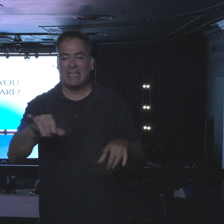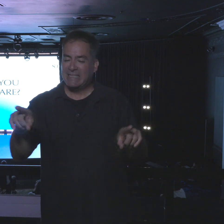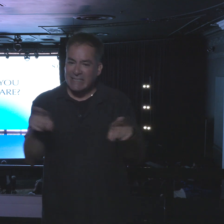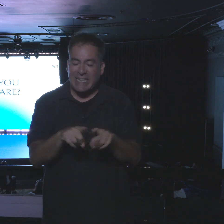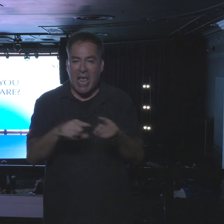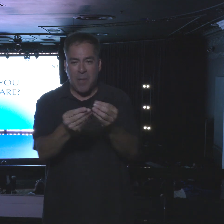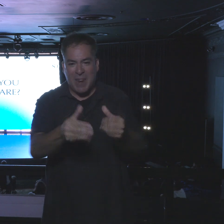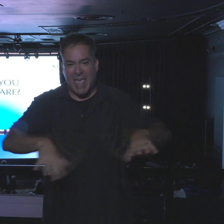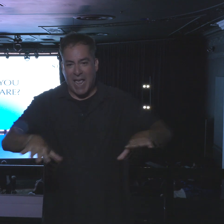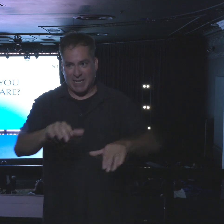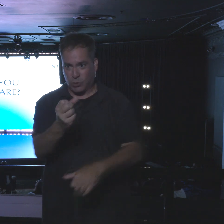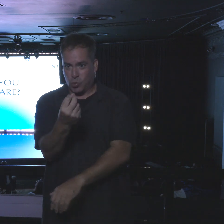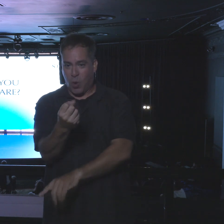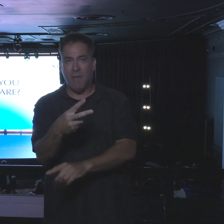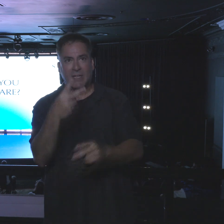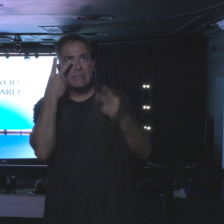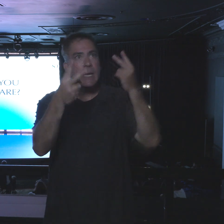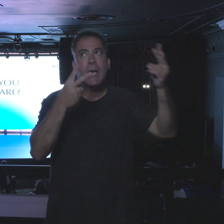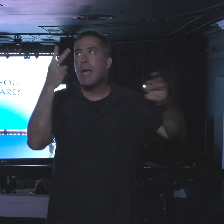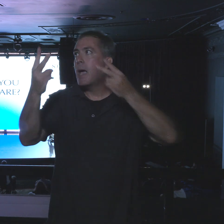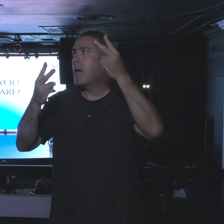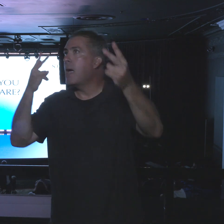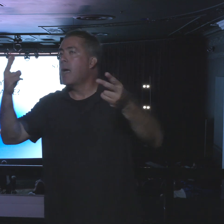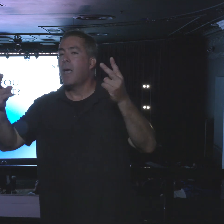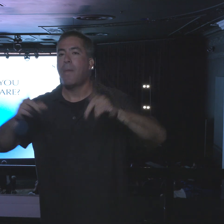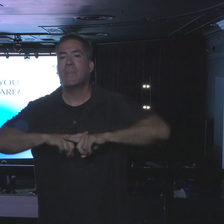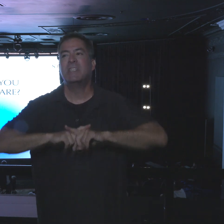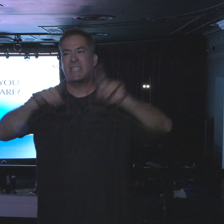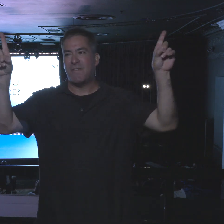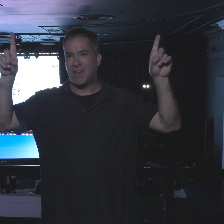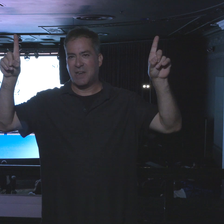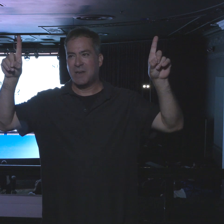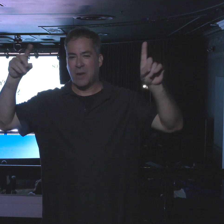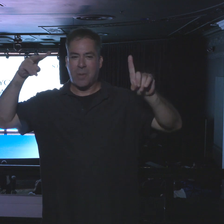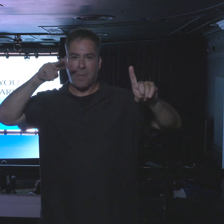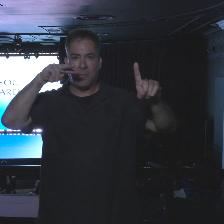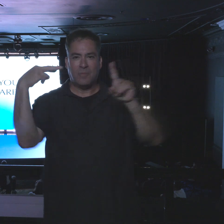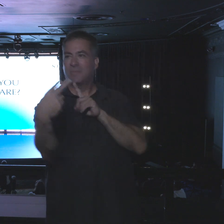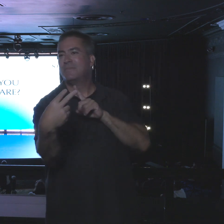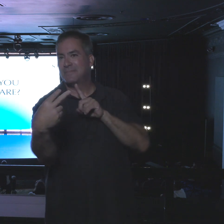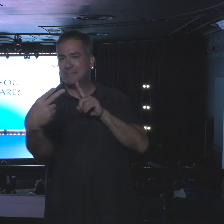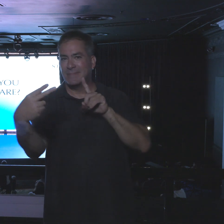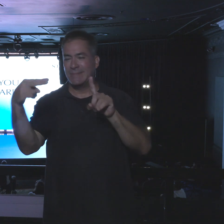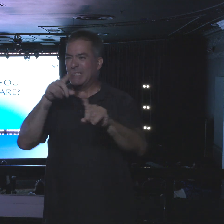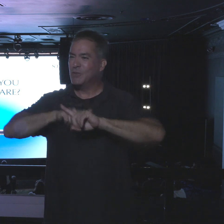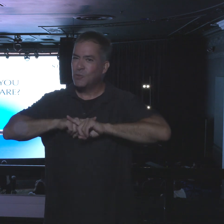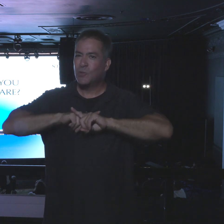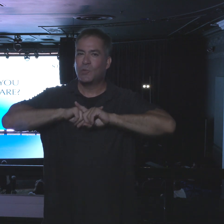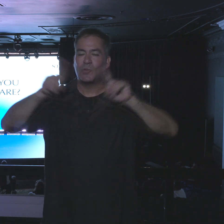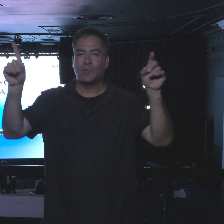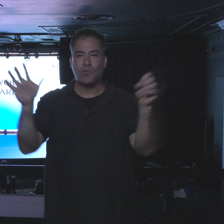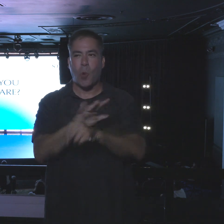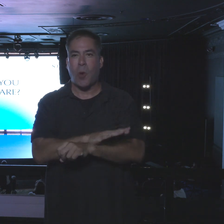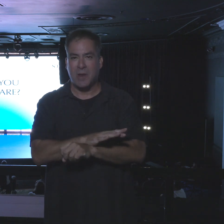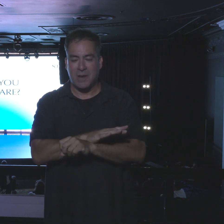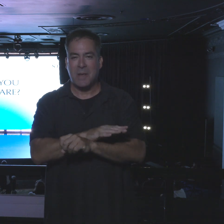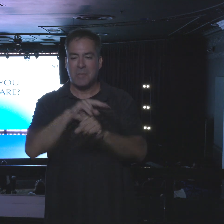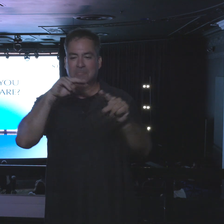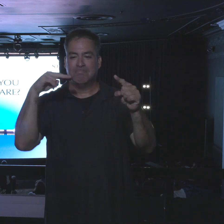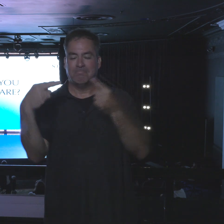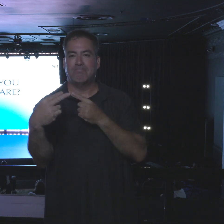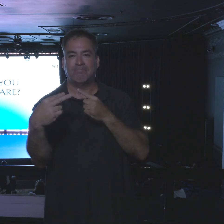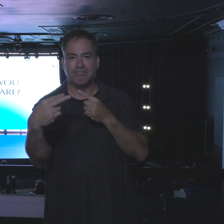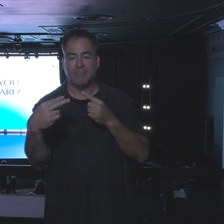land, but at a totally different point of view, a totally different POV.